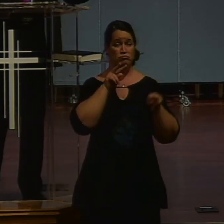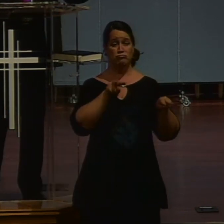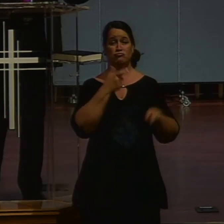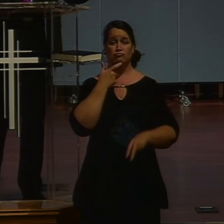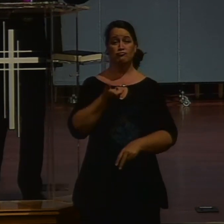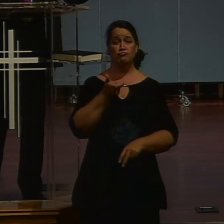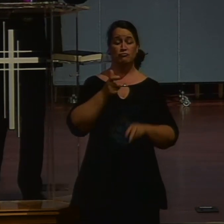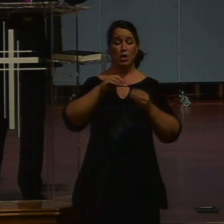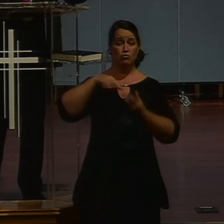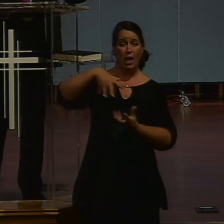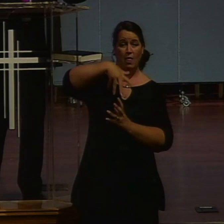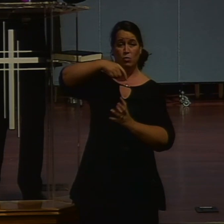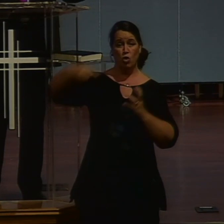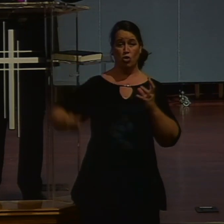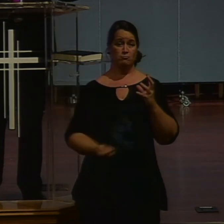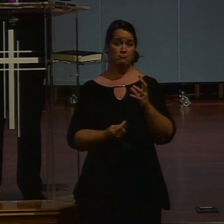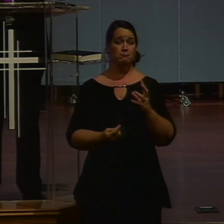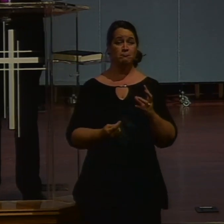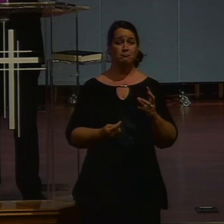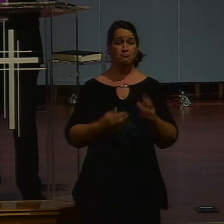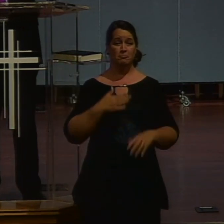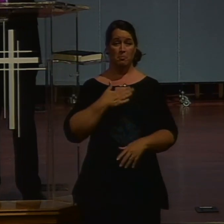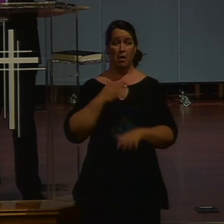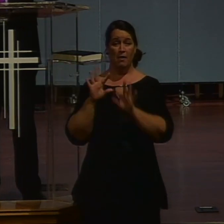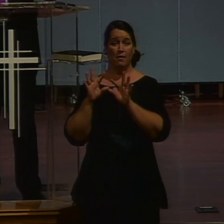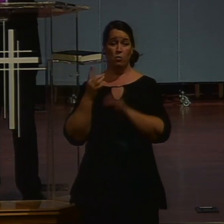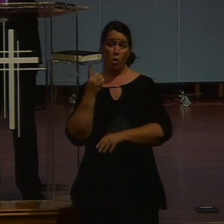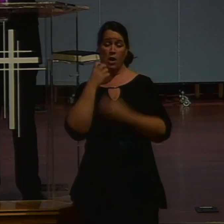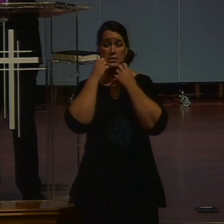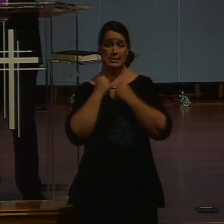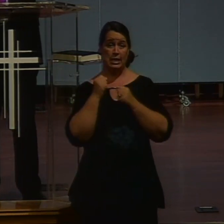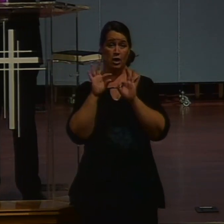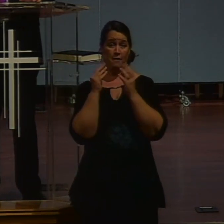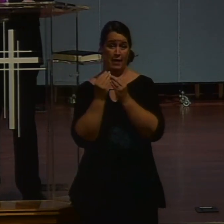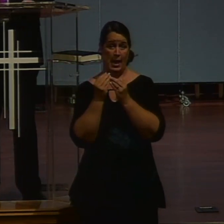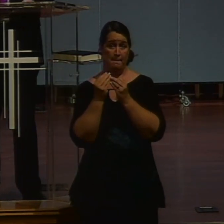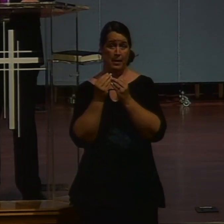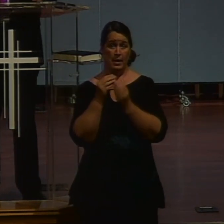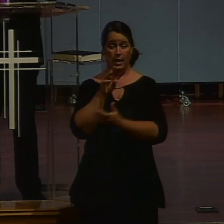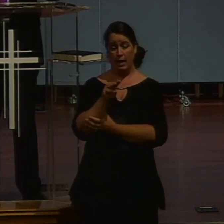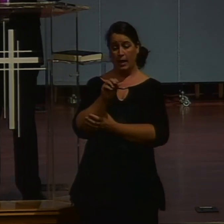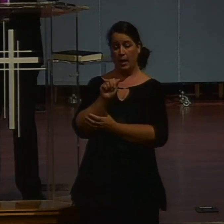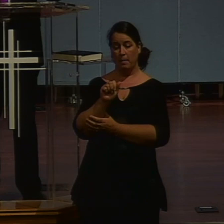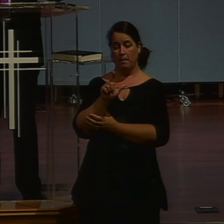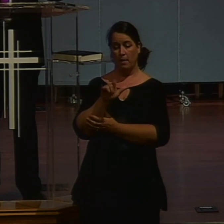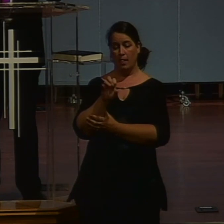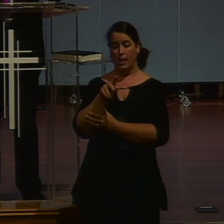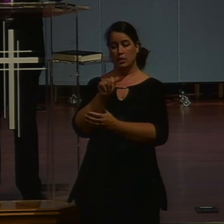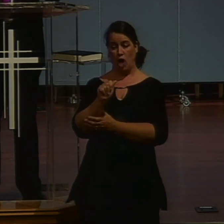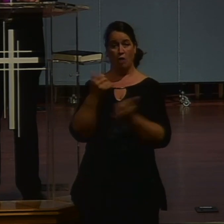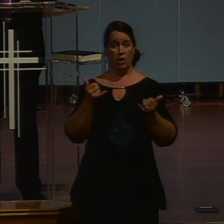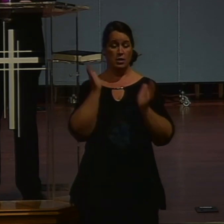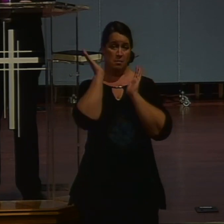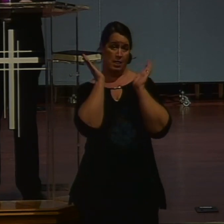from literally around the world. One of our dear families that are in Malaysia right now that happened to be my son-in-law and daughter